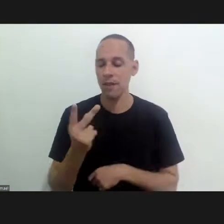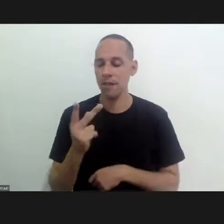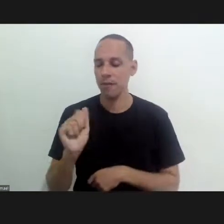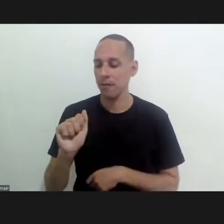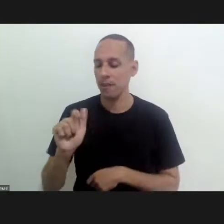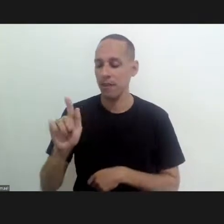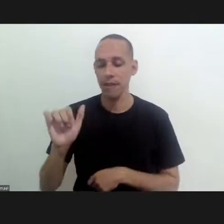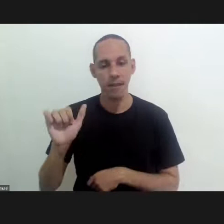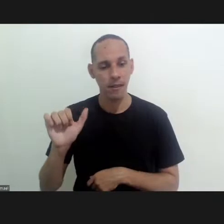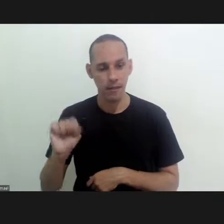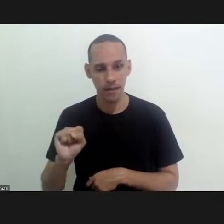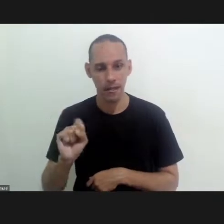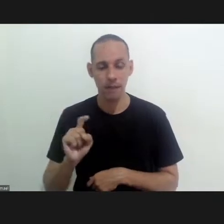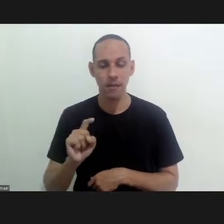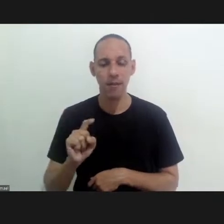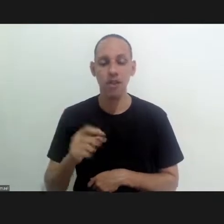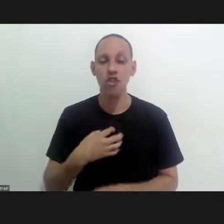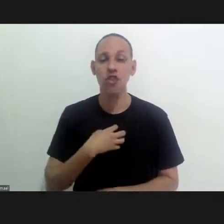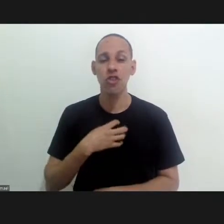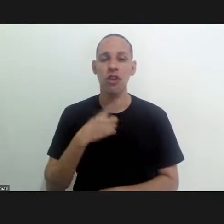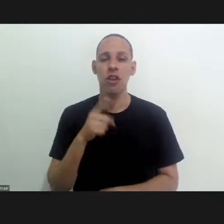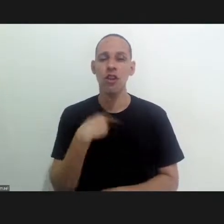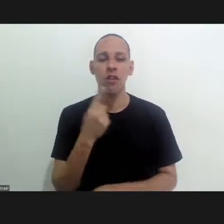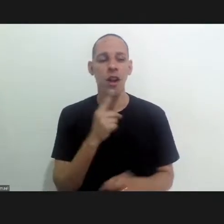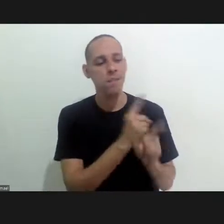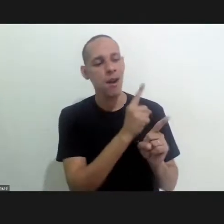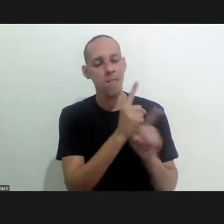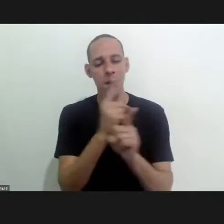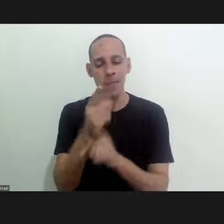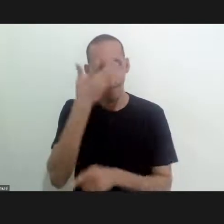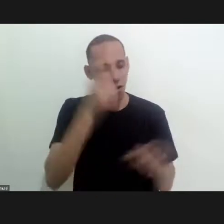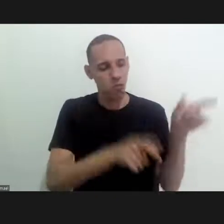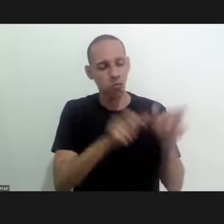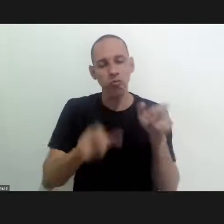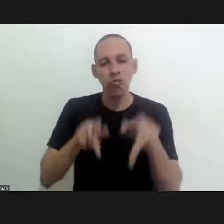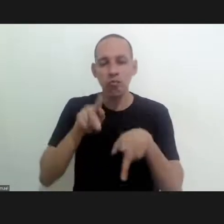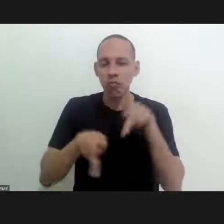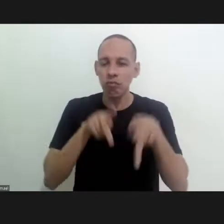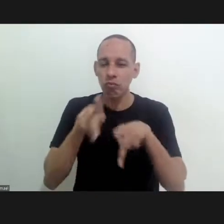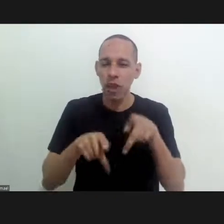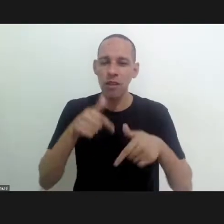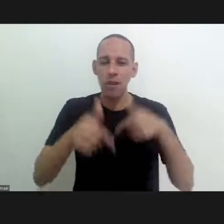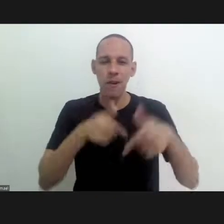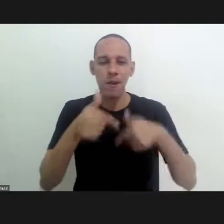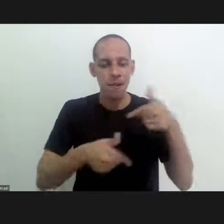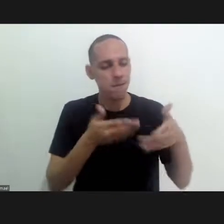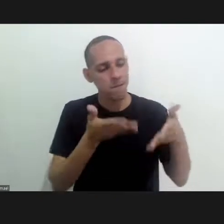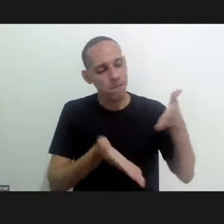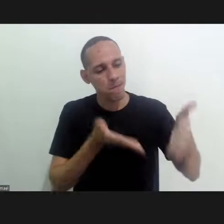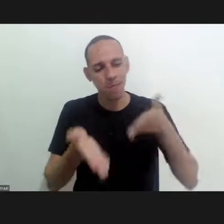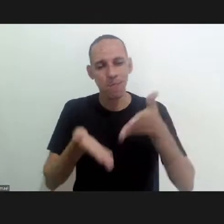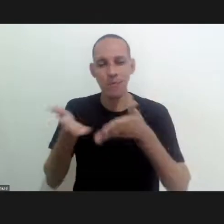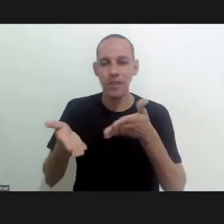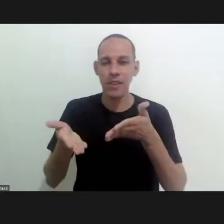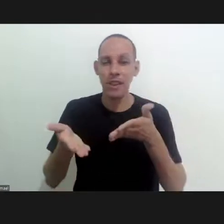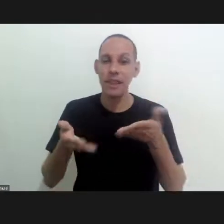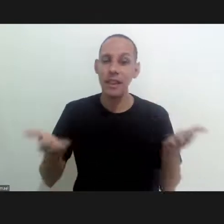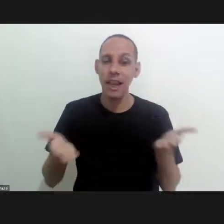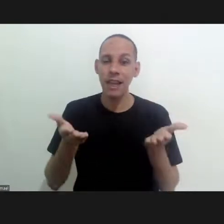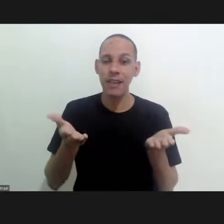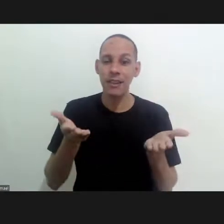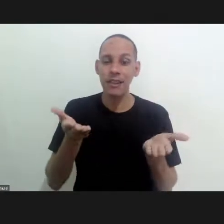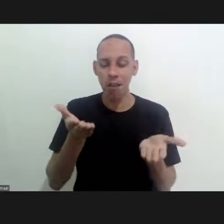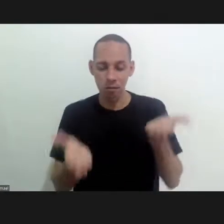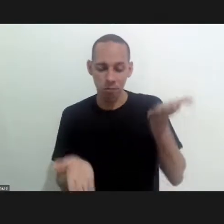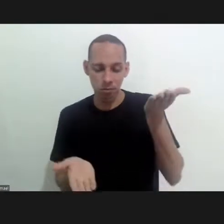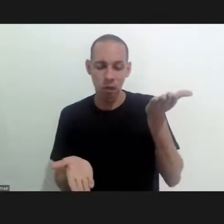Chagas disease is one way for us to reach these populations with our work and to reduce